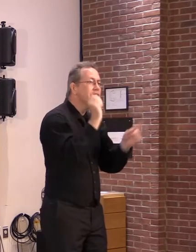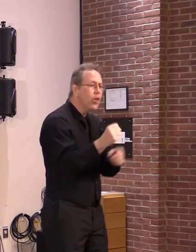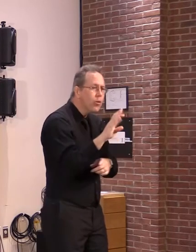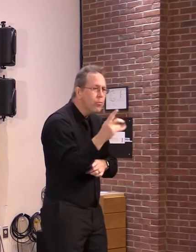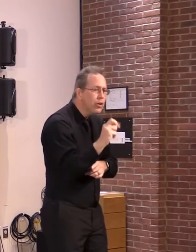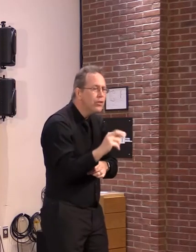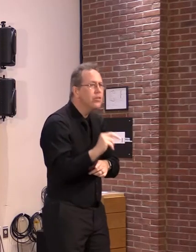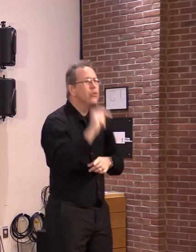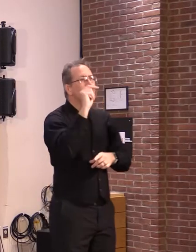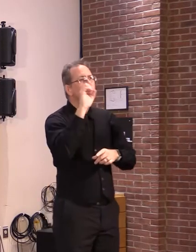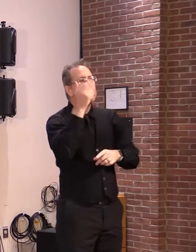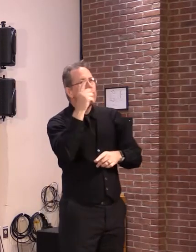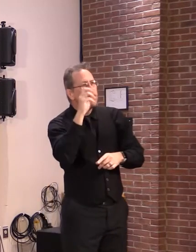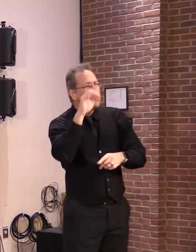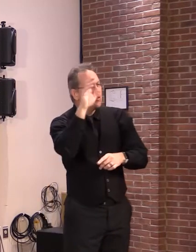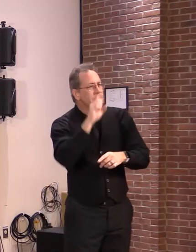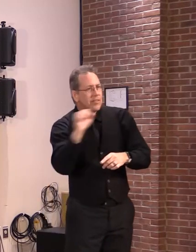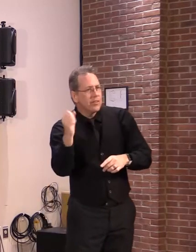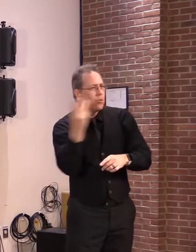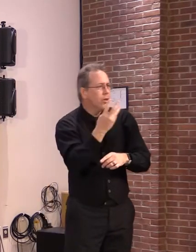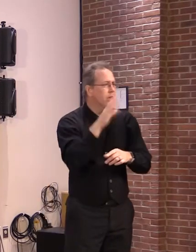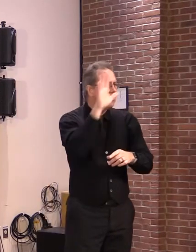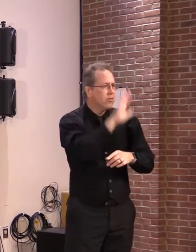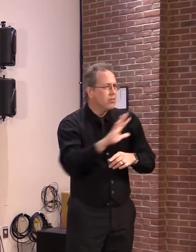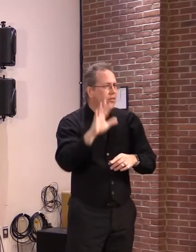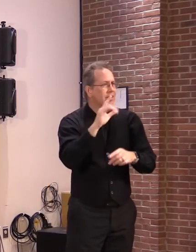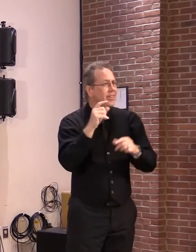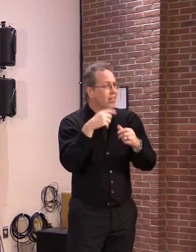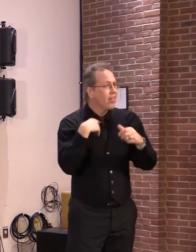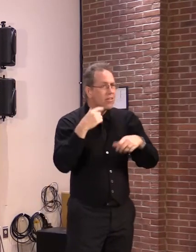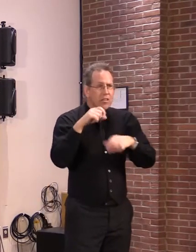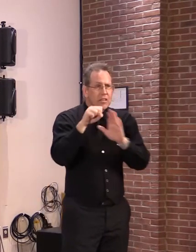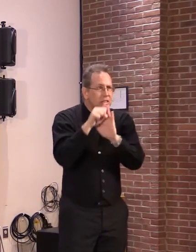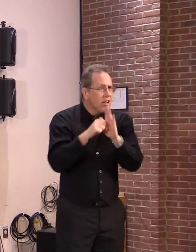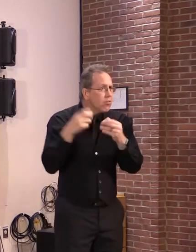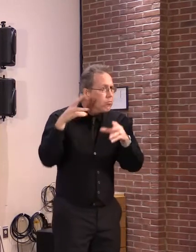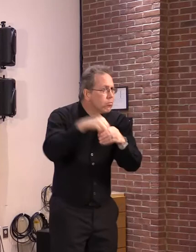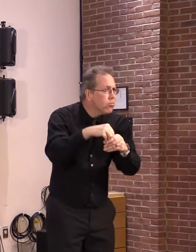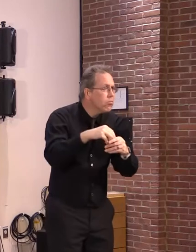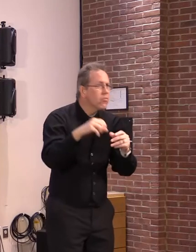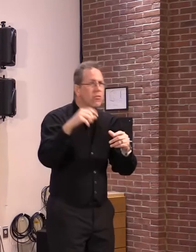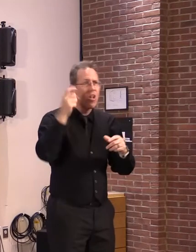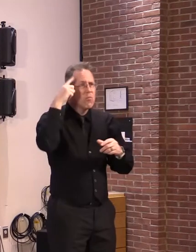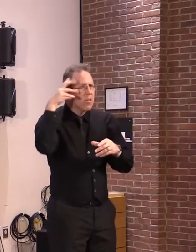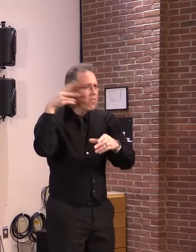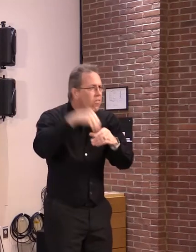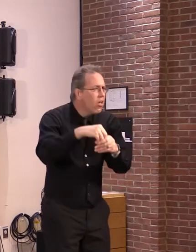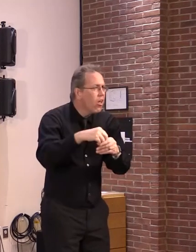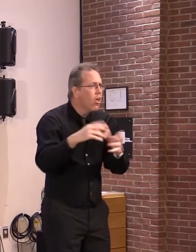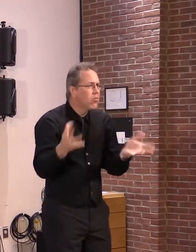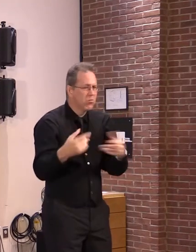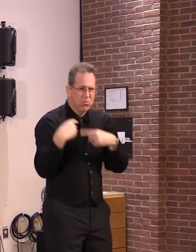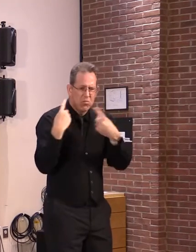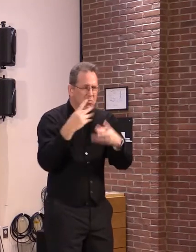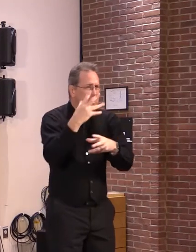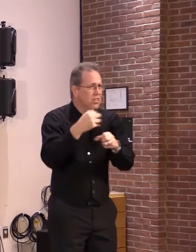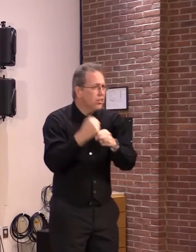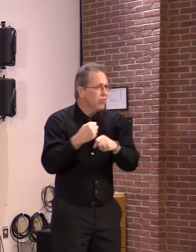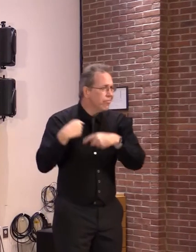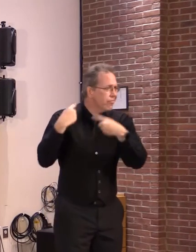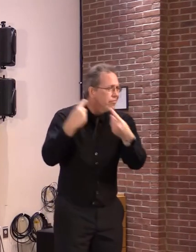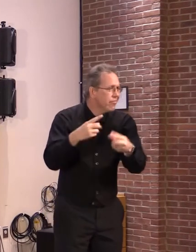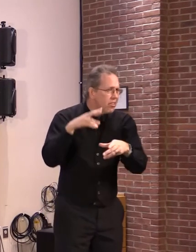the state has created, the legislature, the governor created over the years. You know, that's a decade or more in a planning and effort